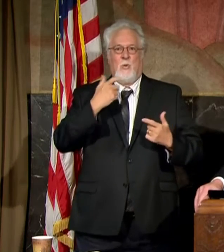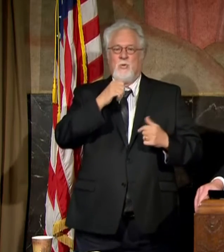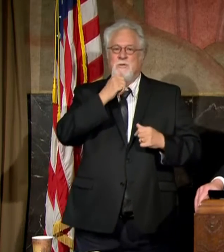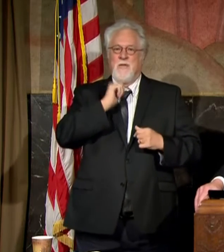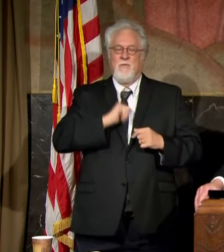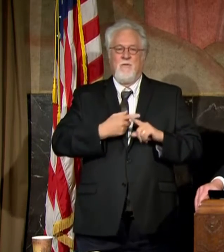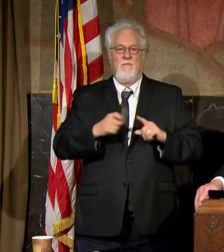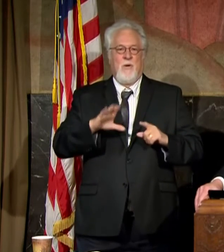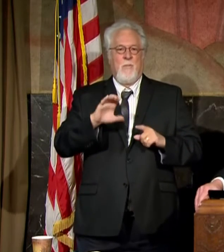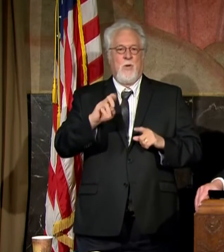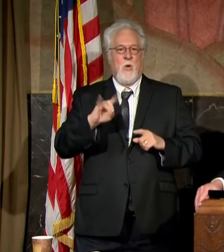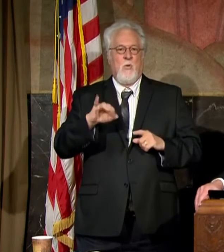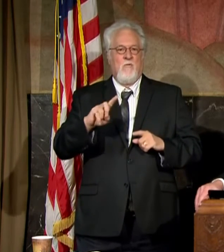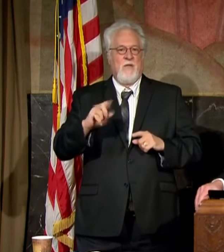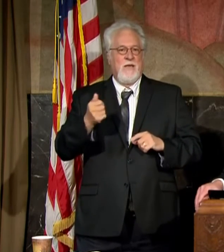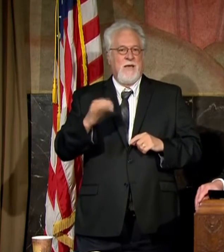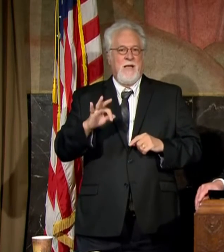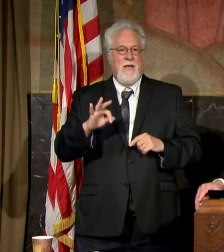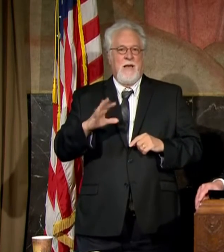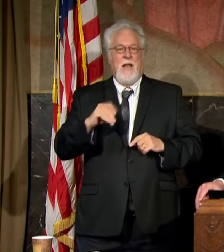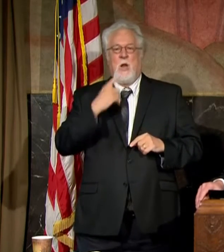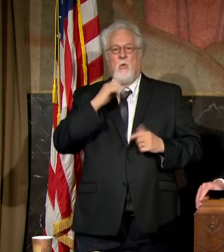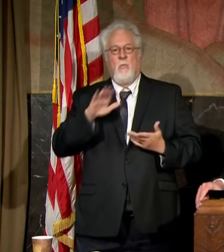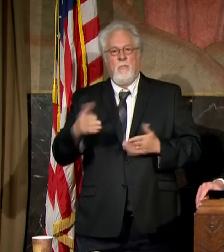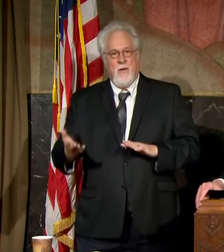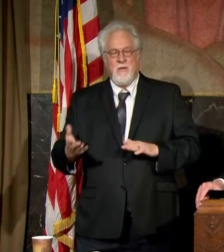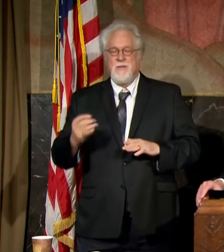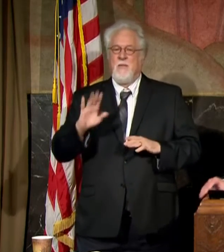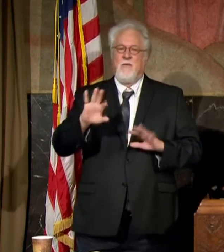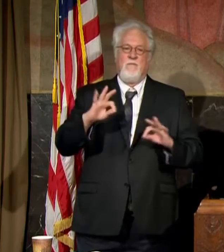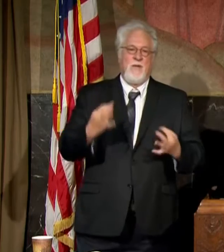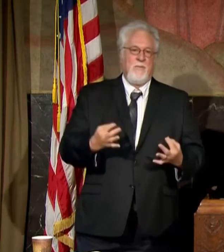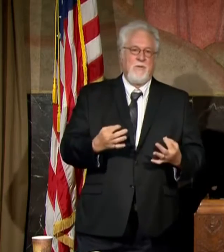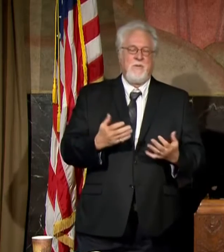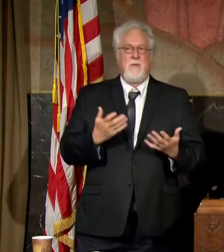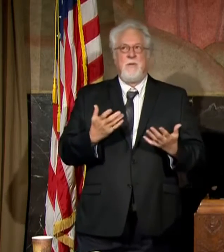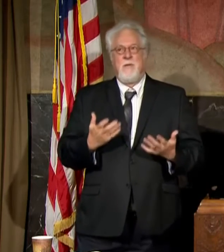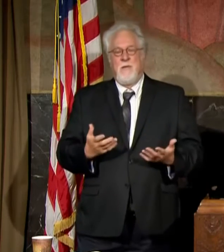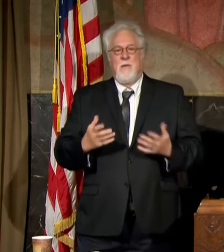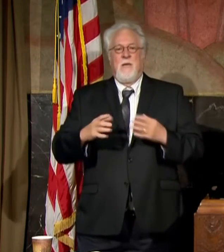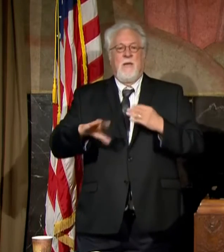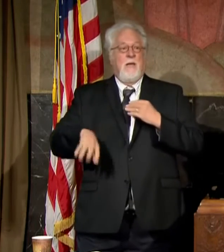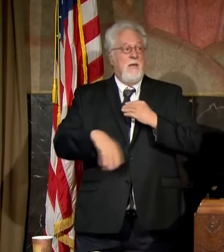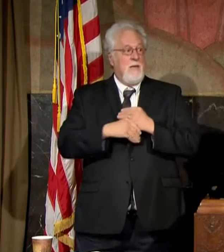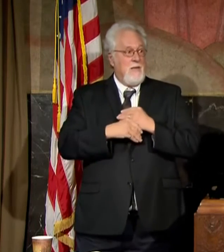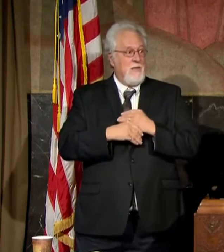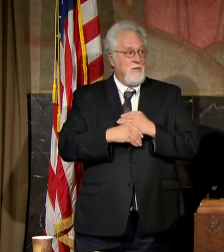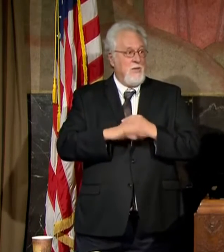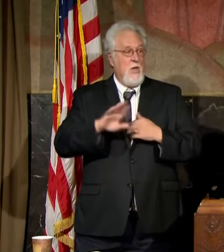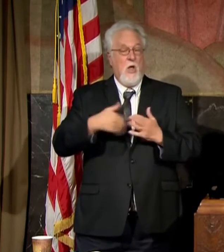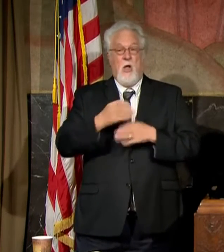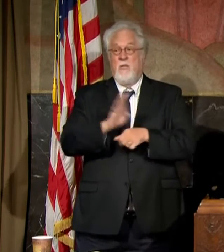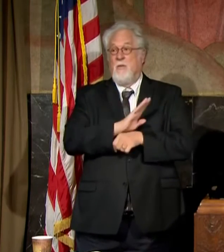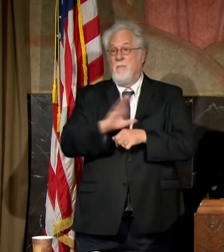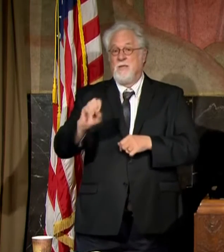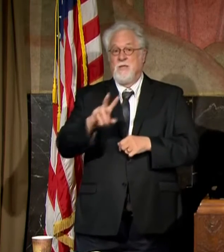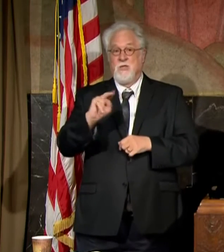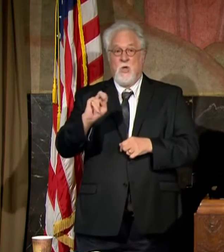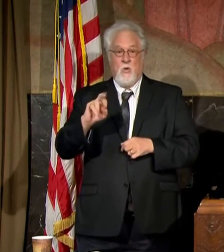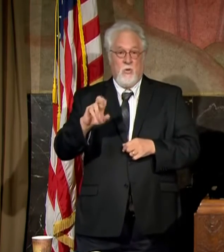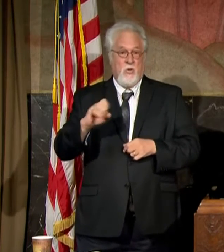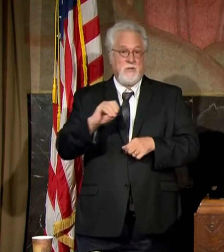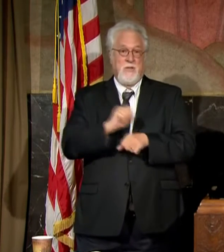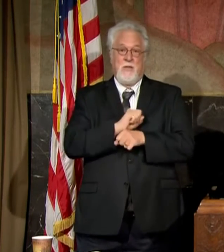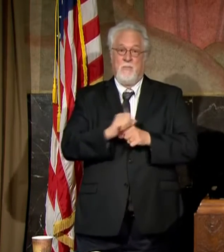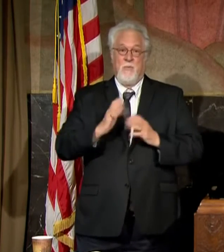from COVID-19 and those who perished and all of their families. In addition, all of the business owners and employees and so